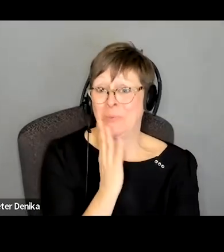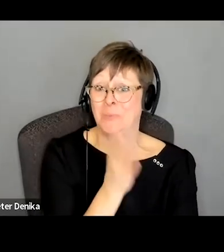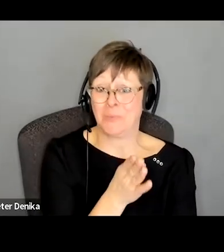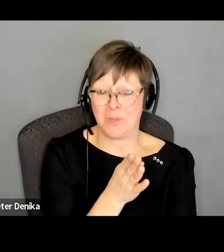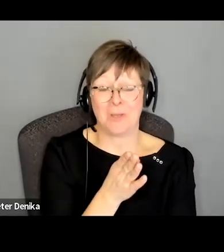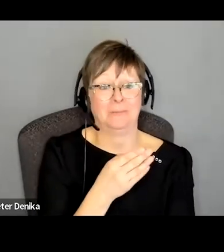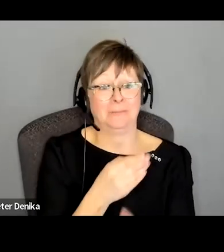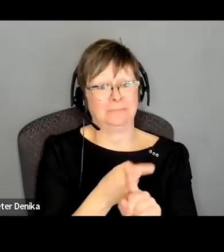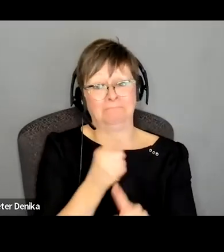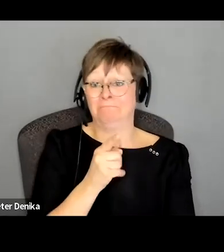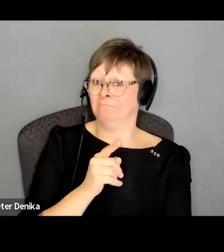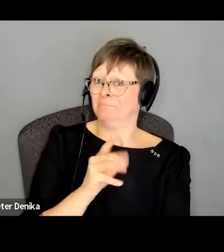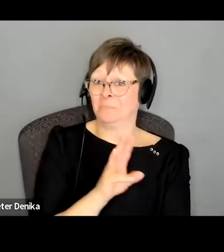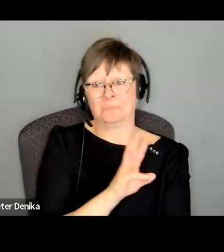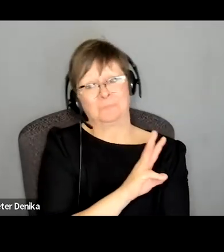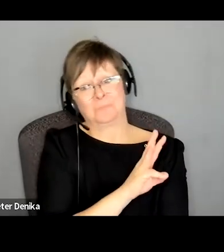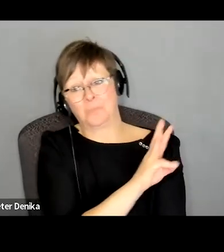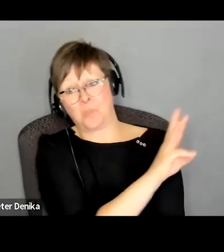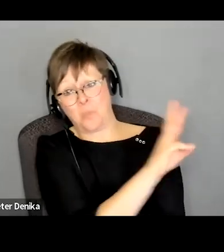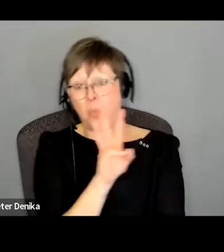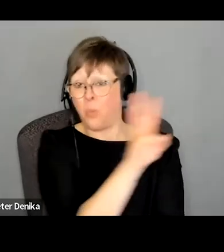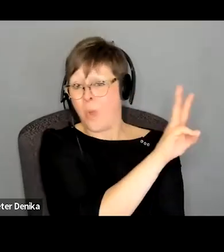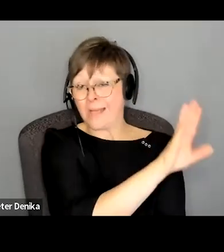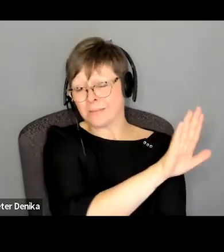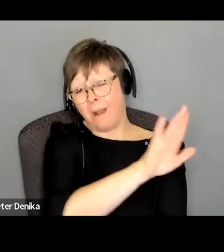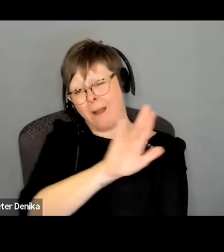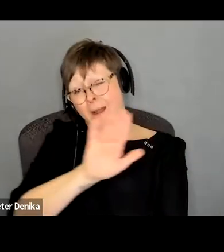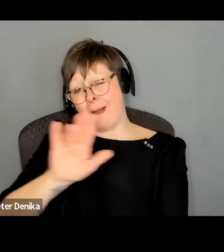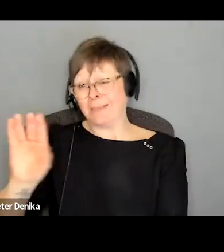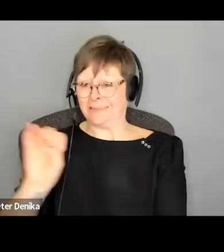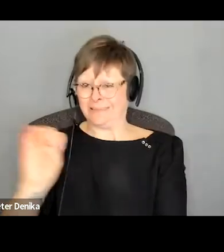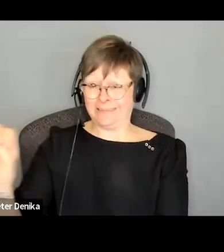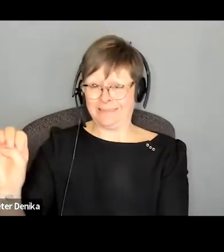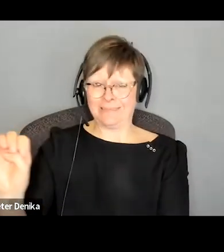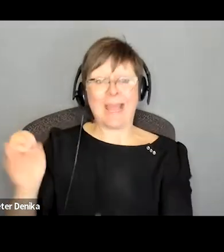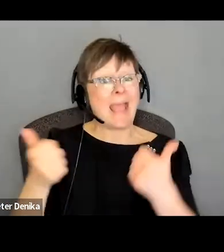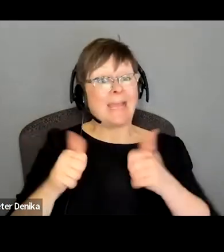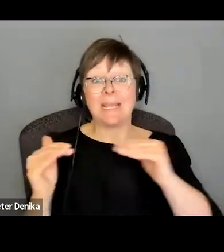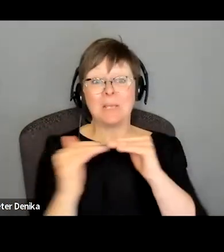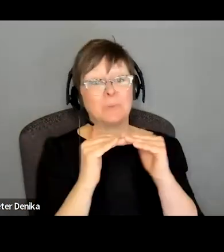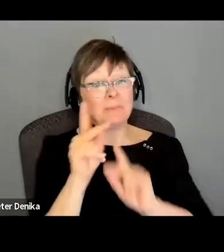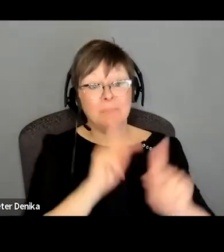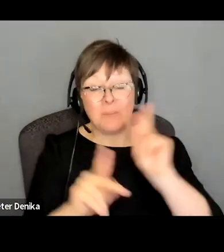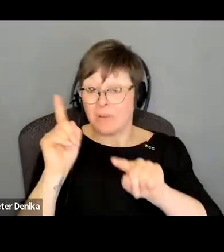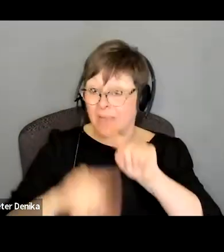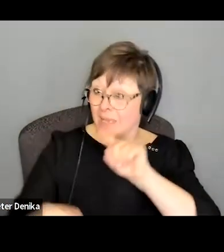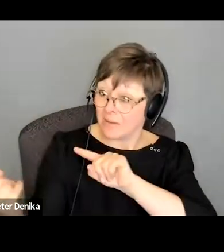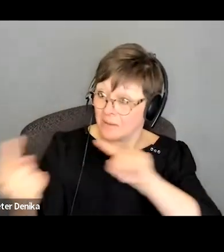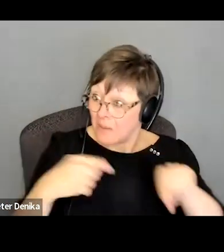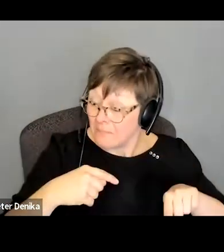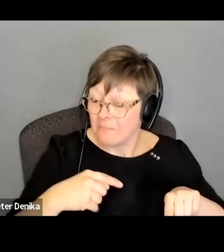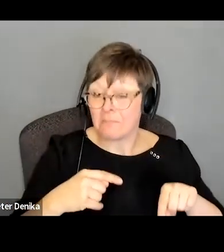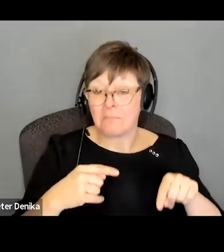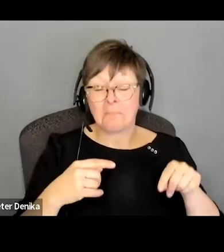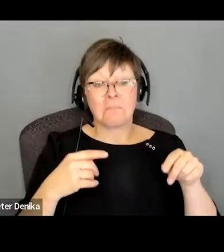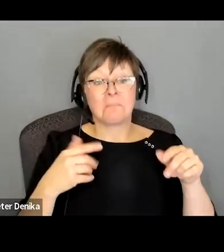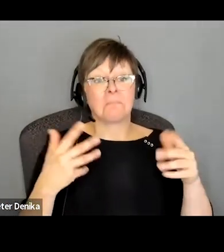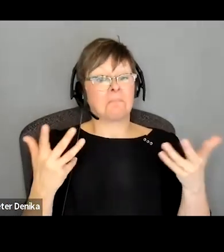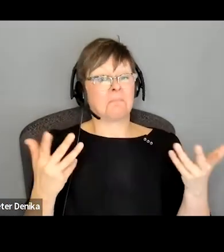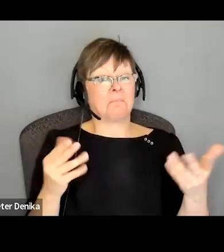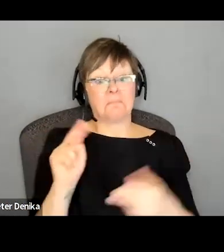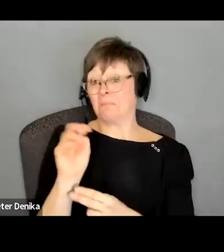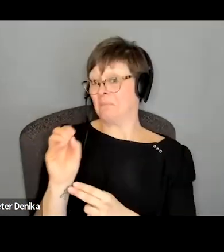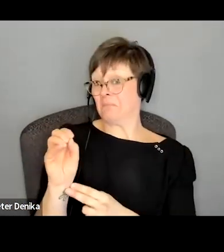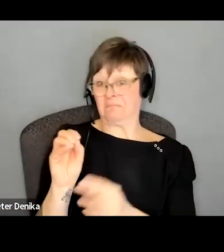and that will be you know for um any equity people who can't come in or any any non-equity